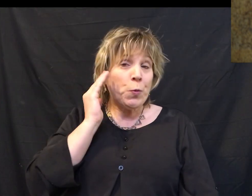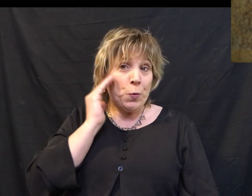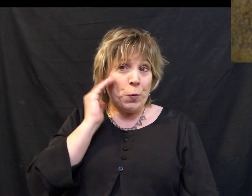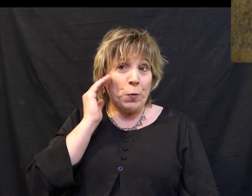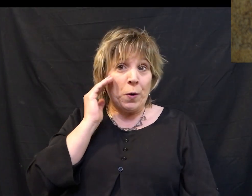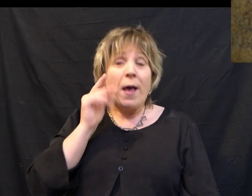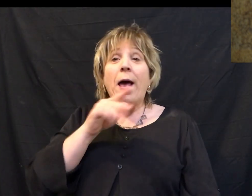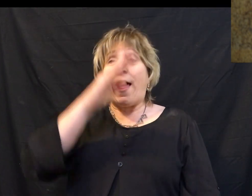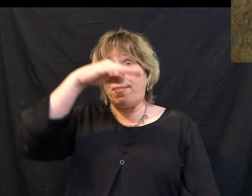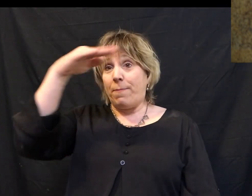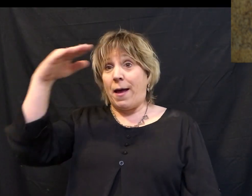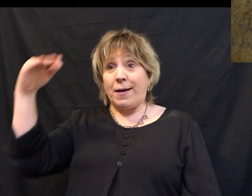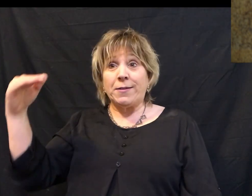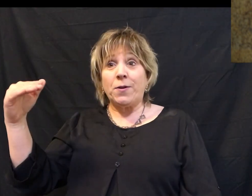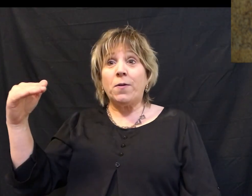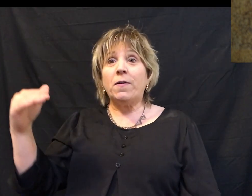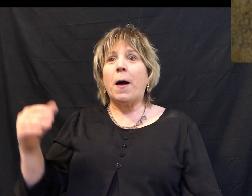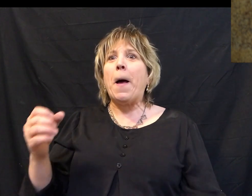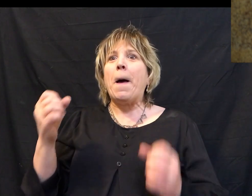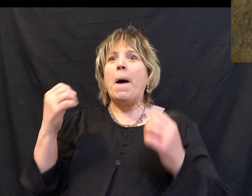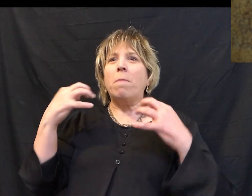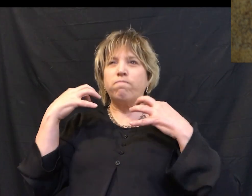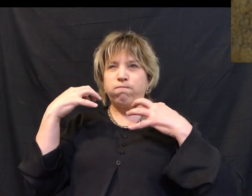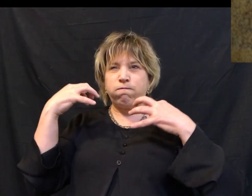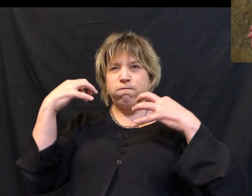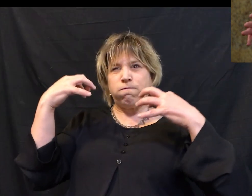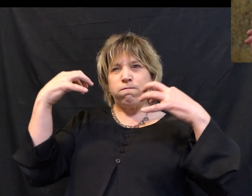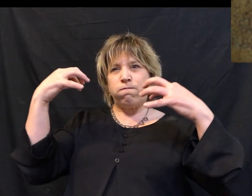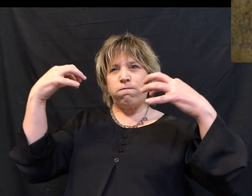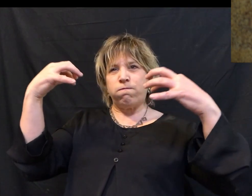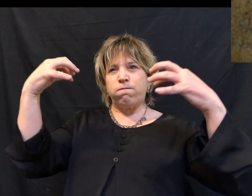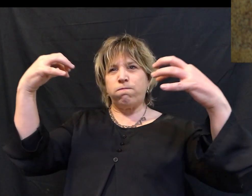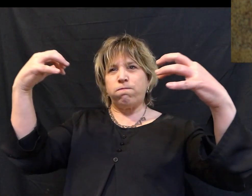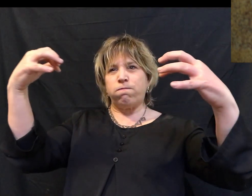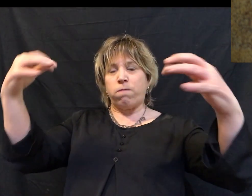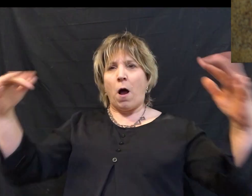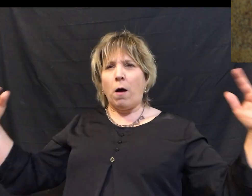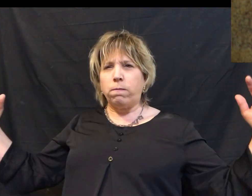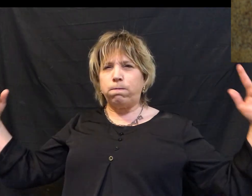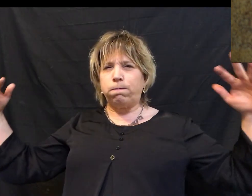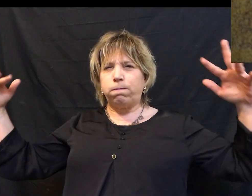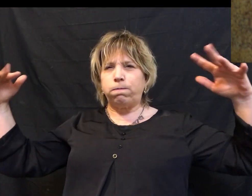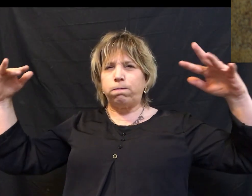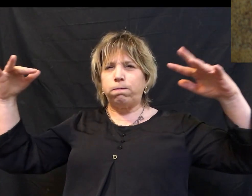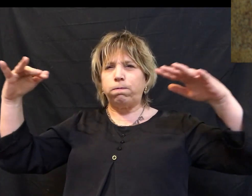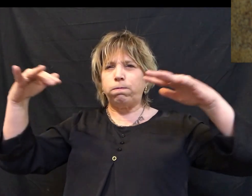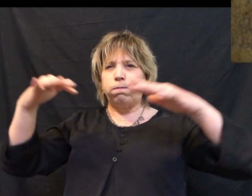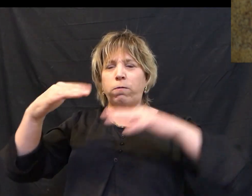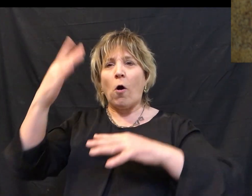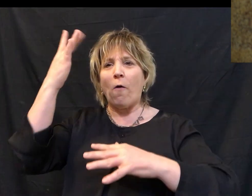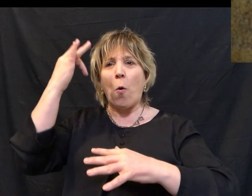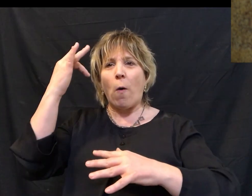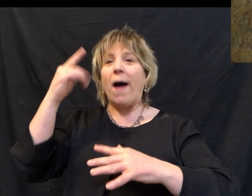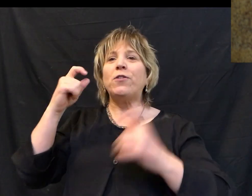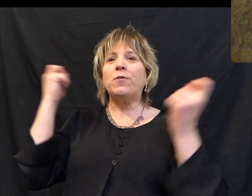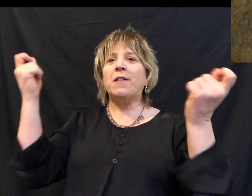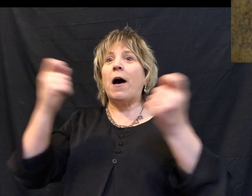knew that at the Passover, there were going to be multitudes of people that were coming from all over the region to celebrate